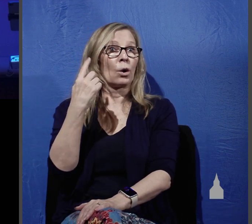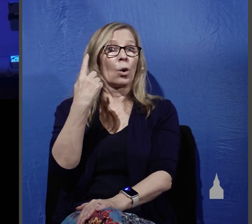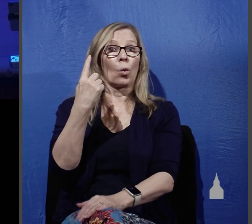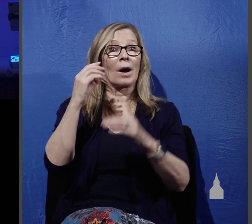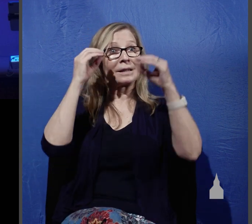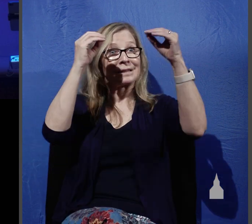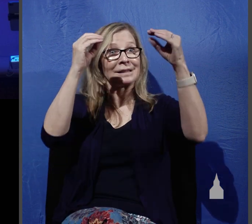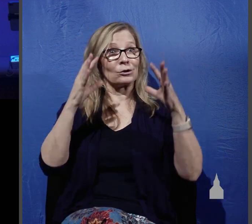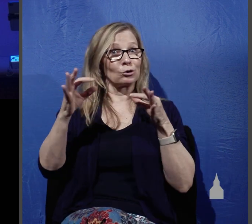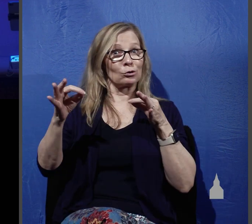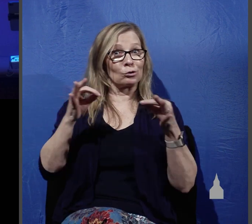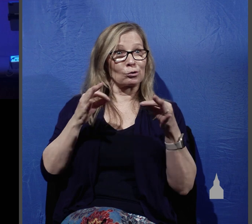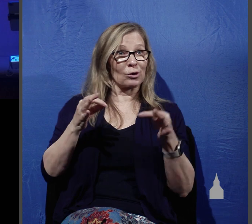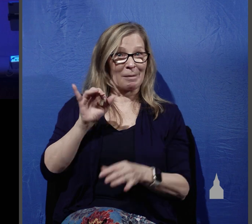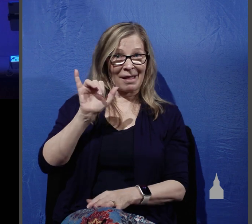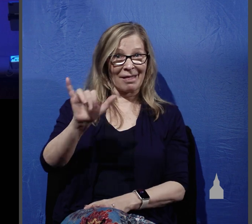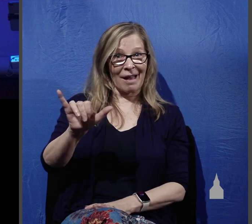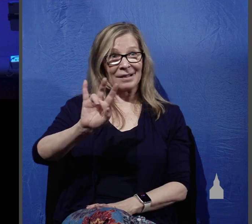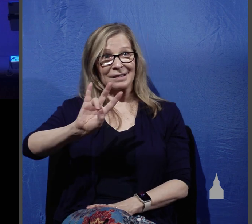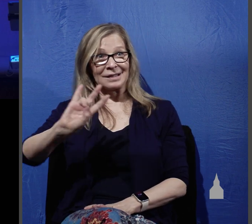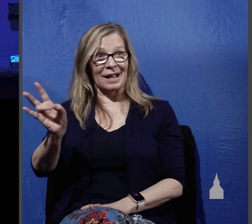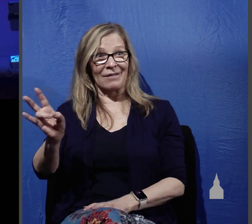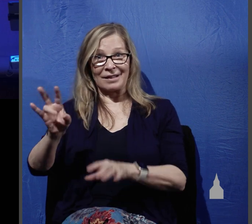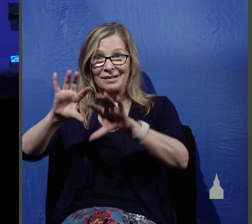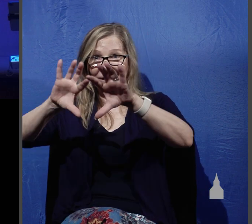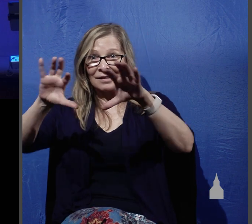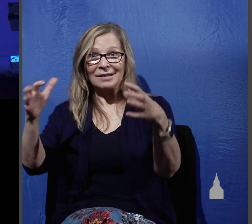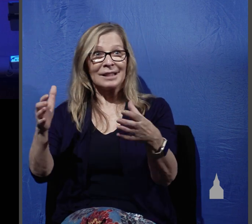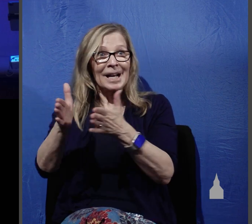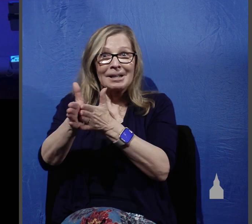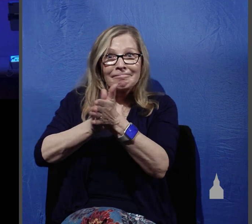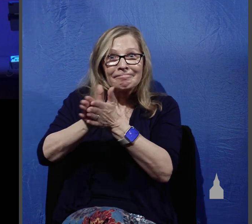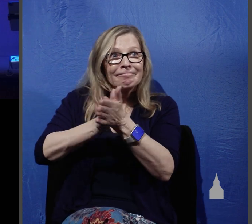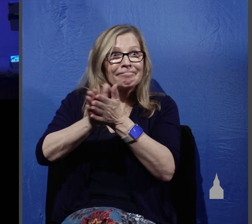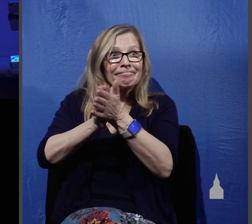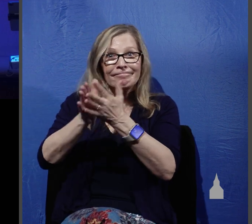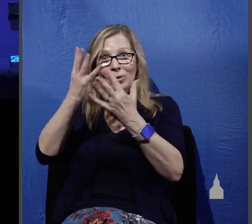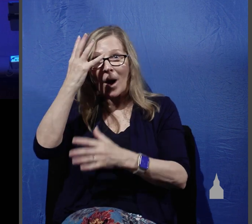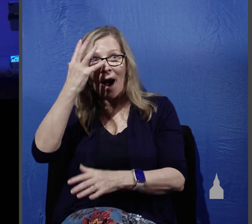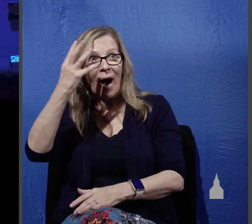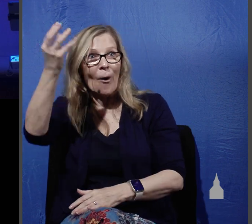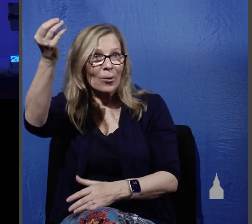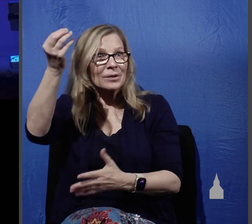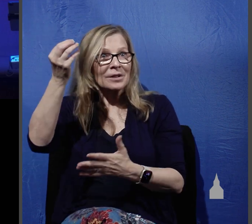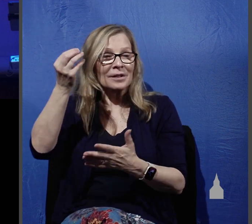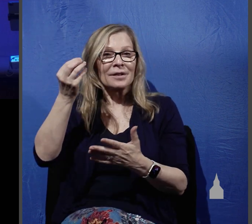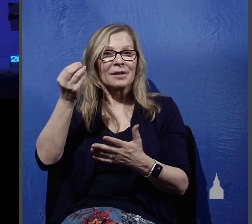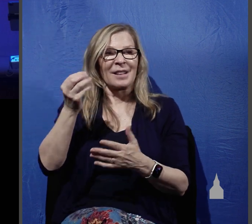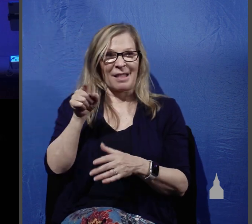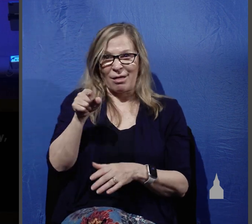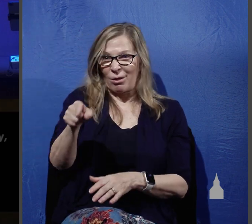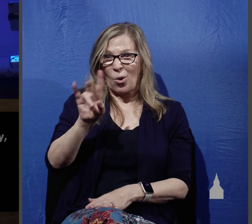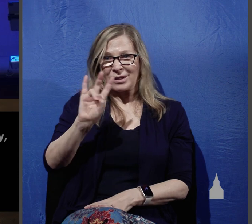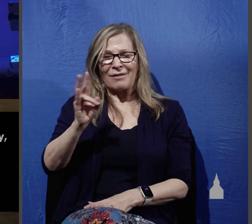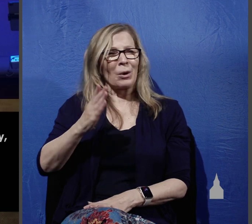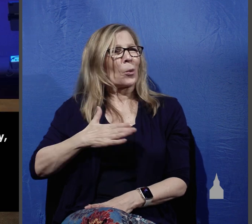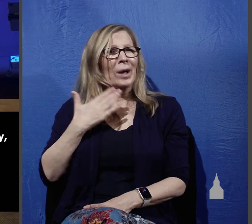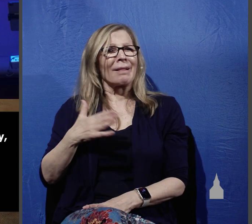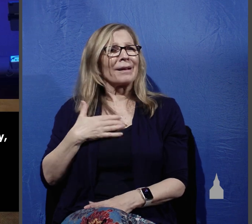Christ who, in contrast to some others, did not refuse his call to discipleship, he said this, he said, the 70 were willing to deny themselves,